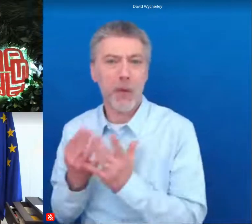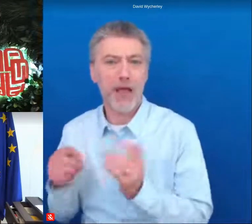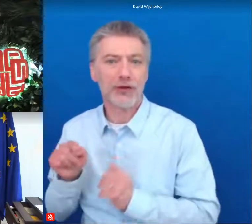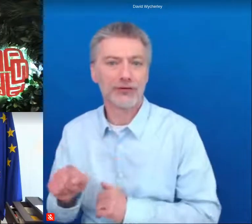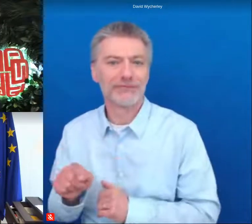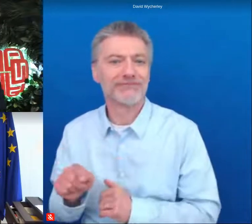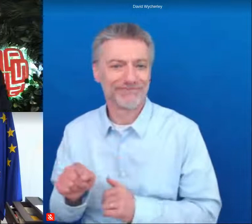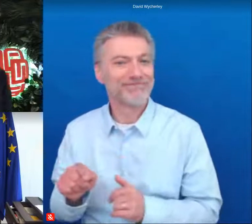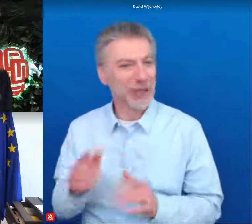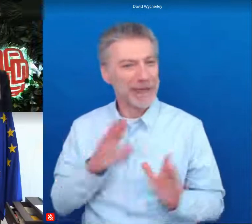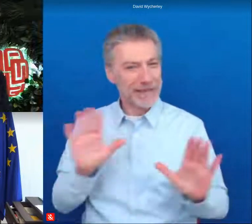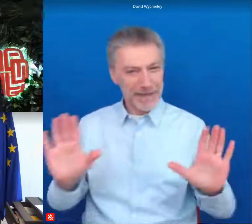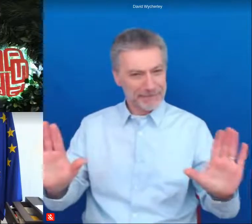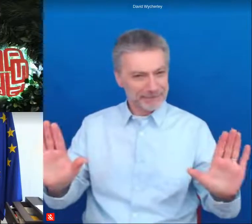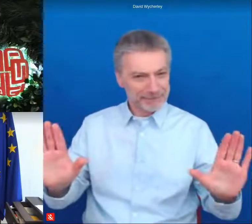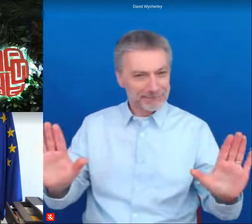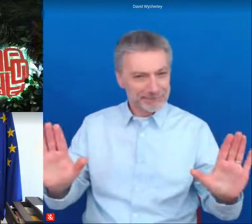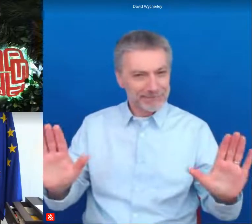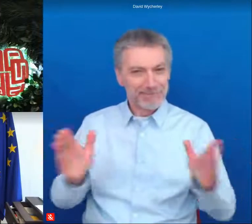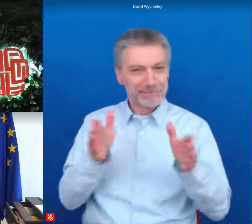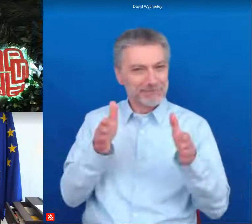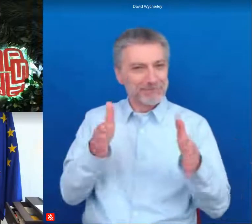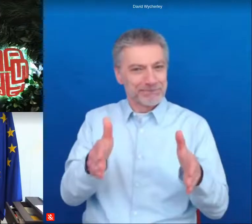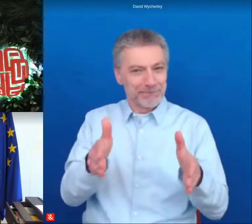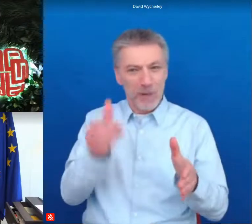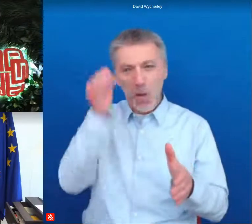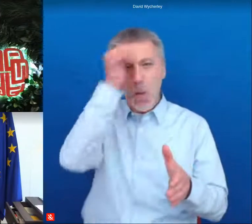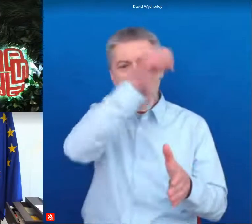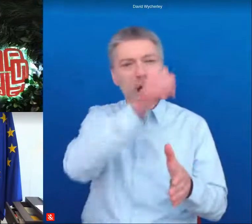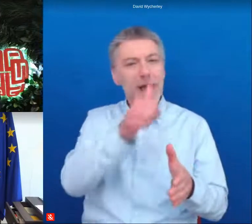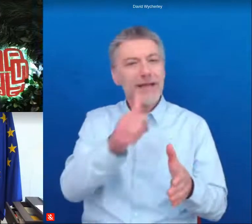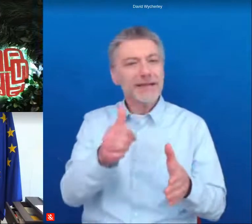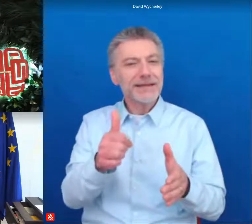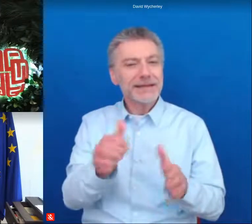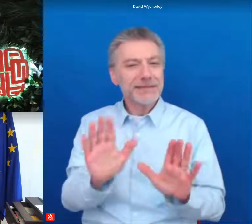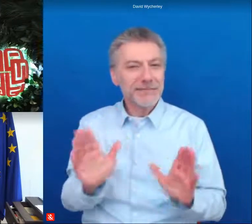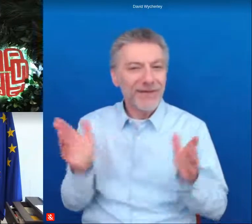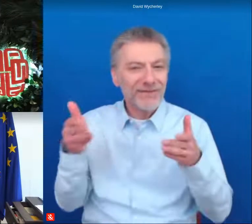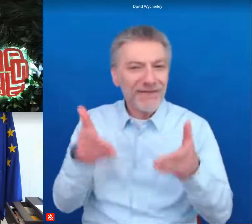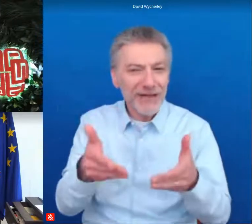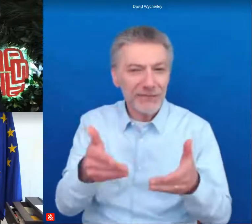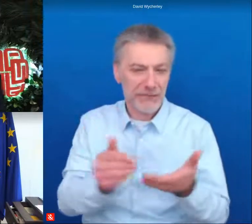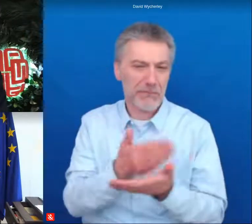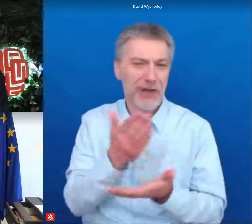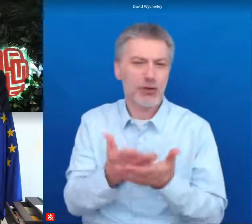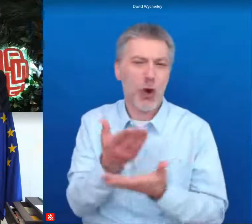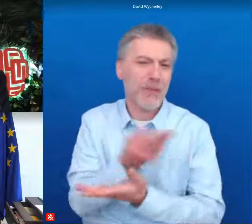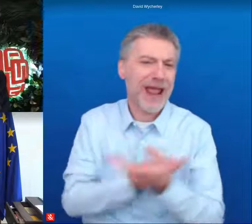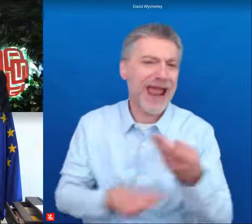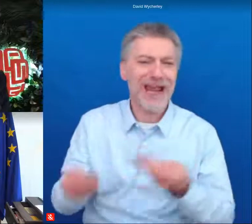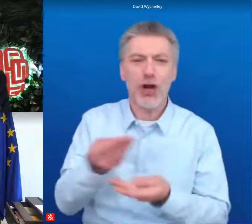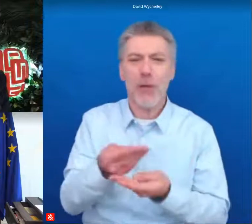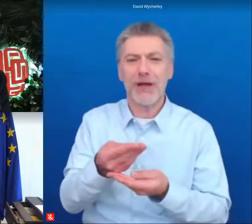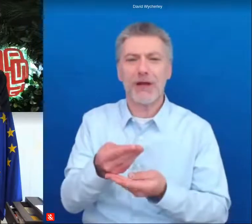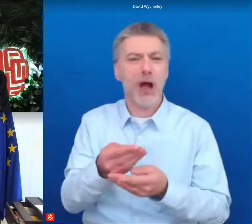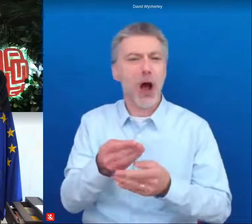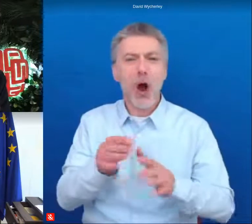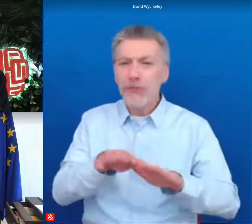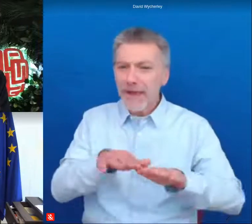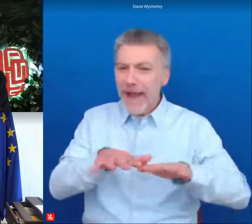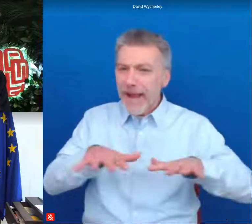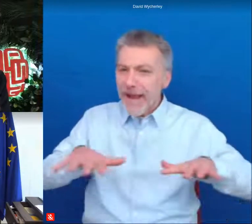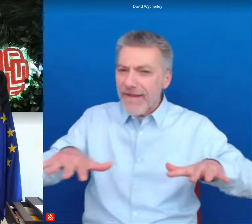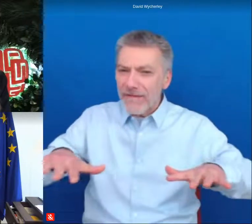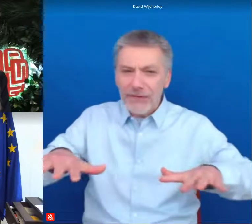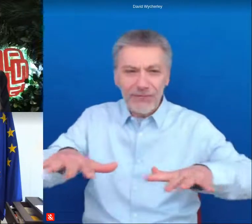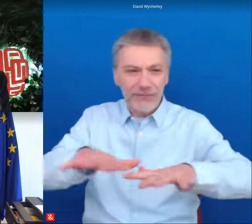wise investments to spread economic activity more evenly across the territory through a